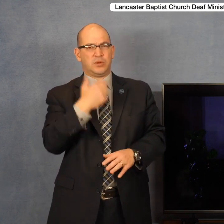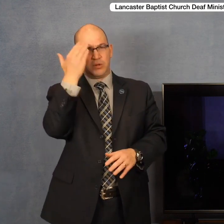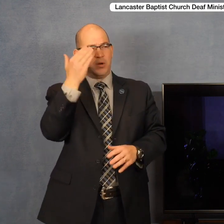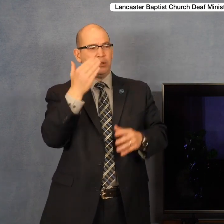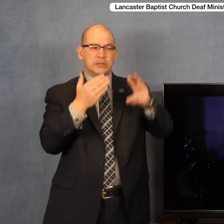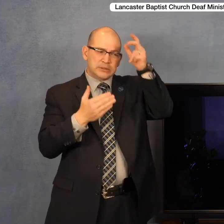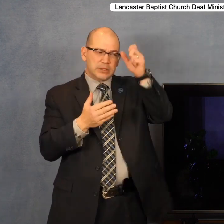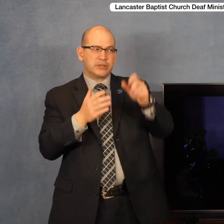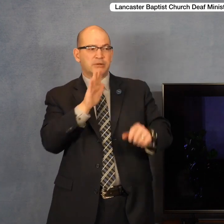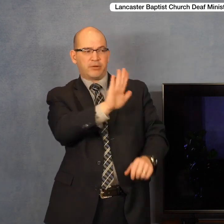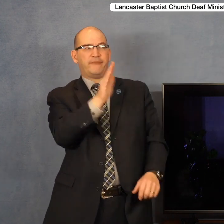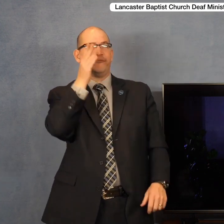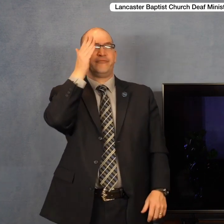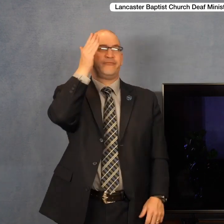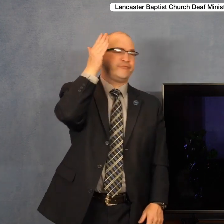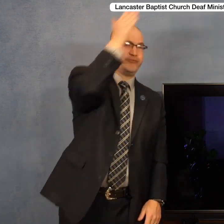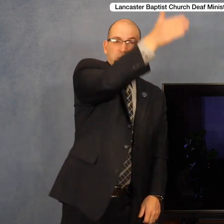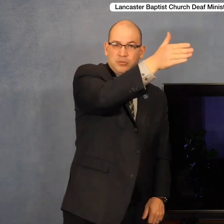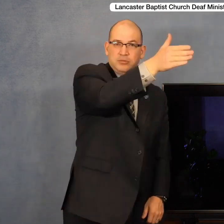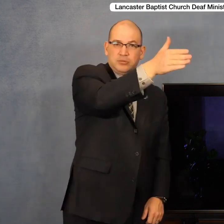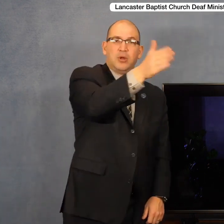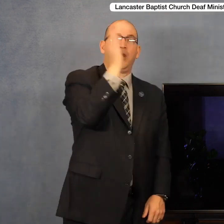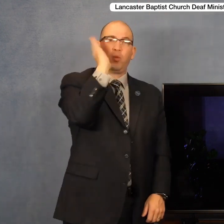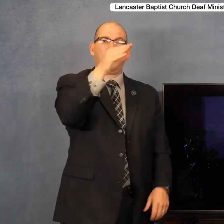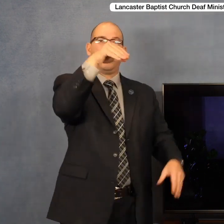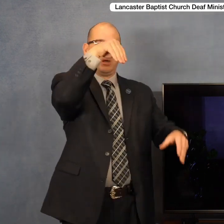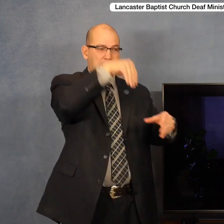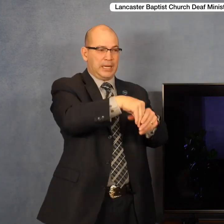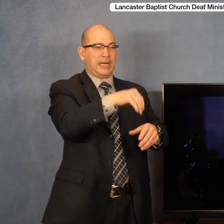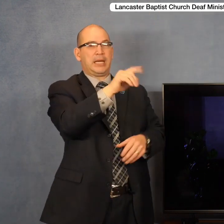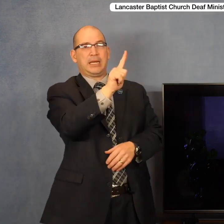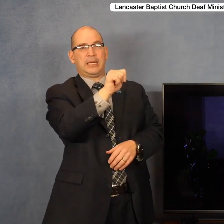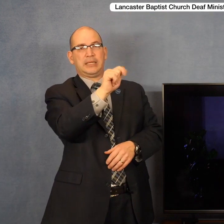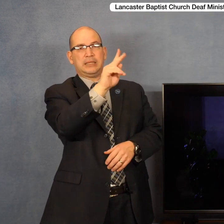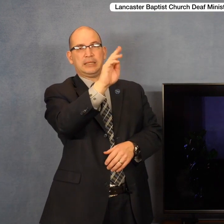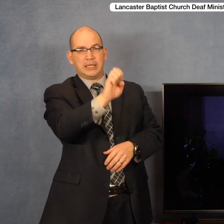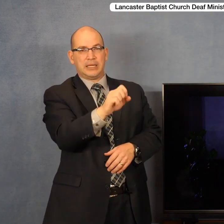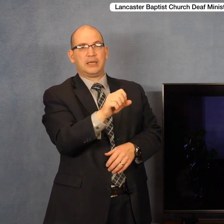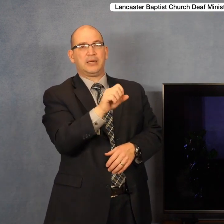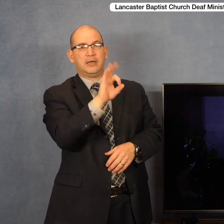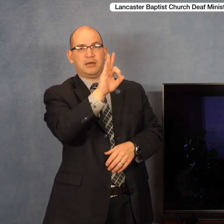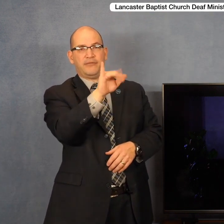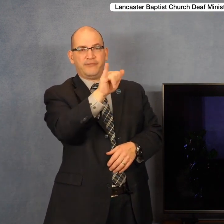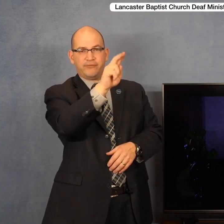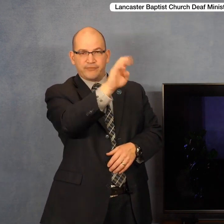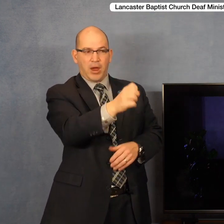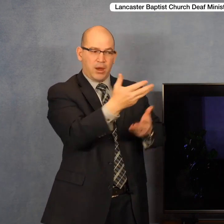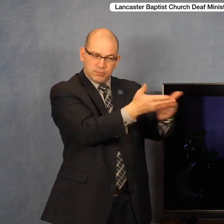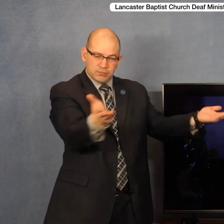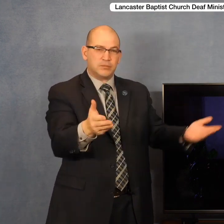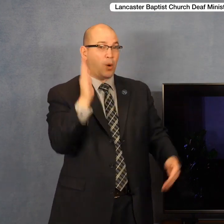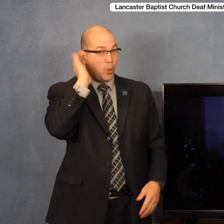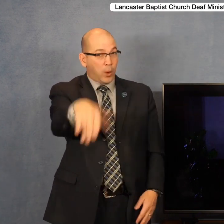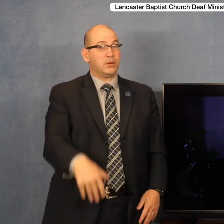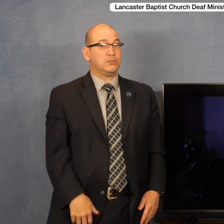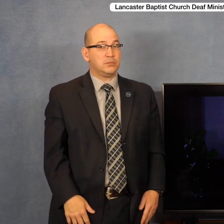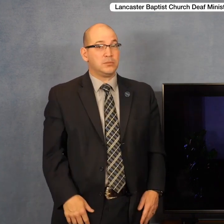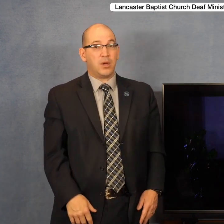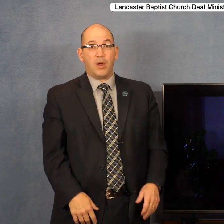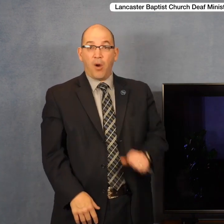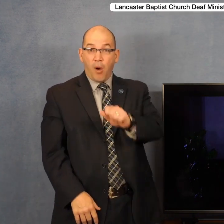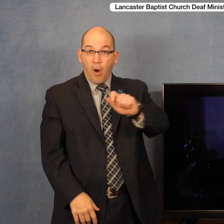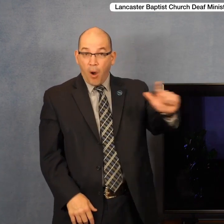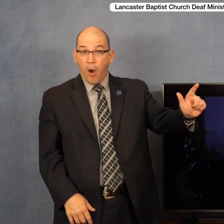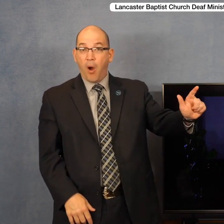demons has already been prophesied. It is a lake of fire. And all of those who have rejected Christ